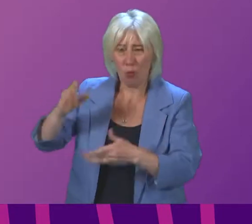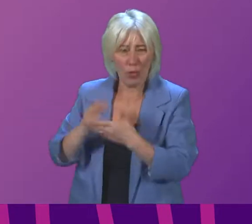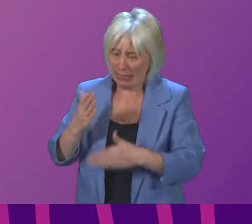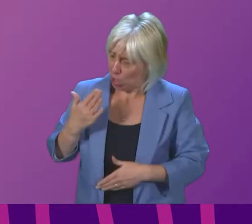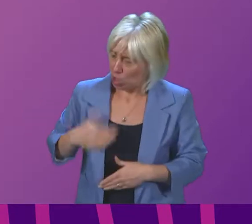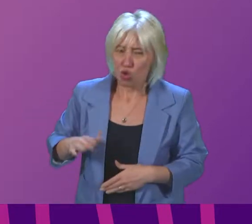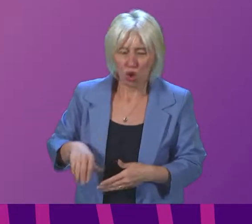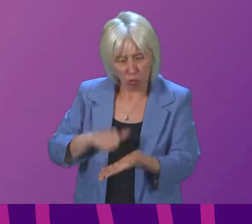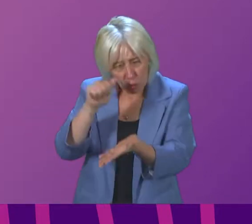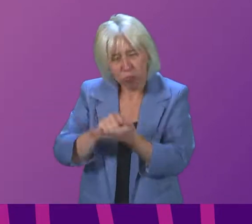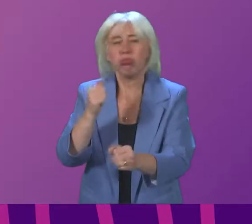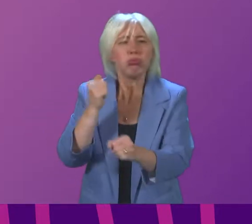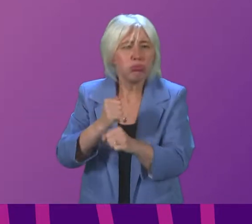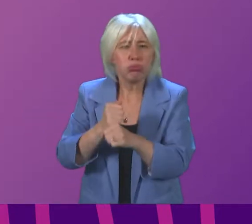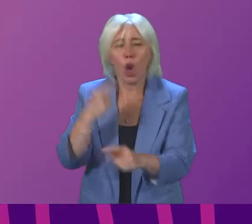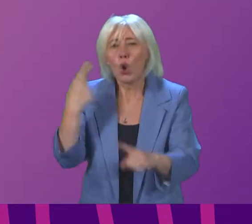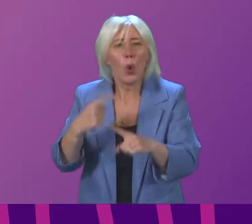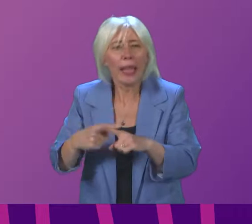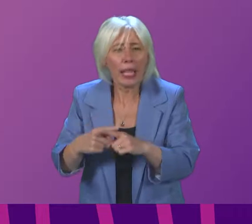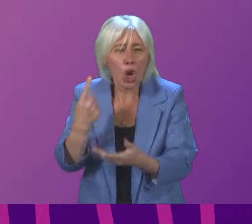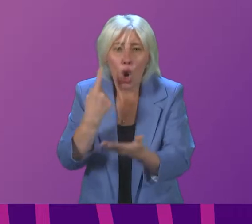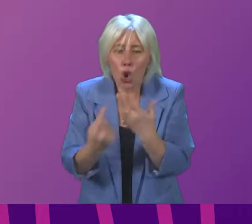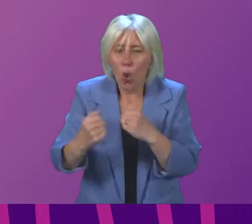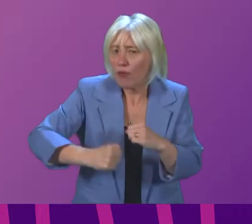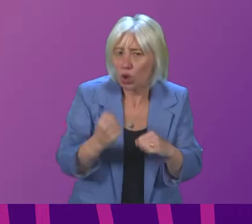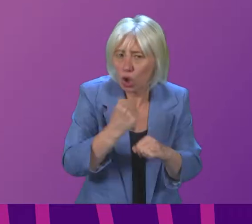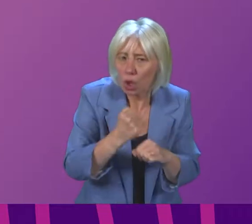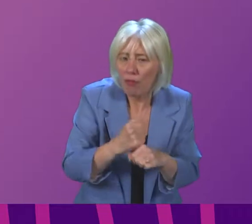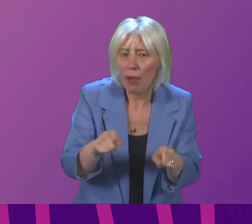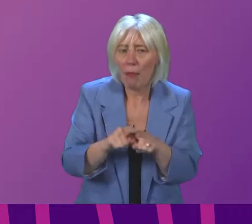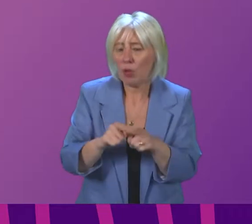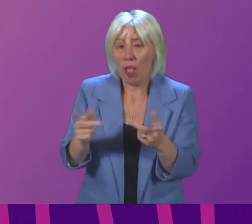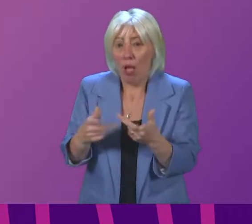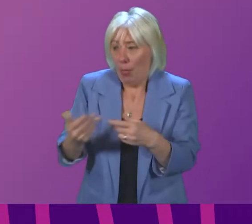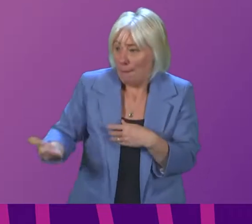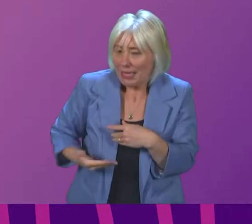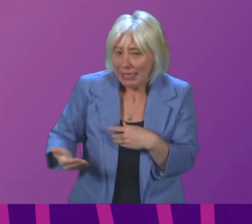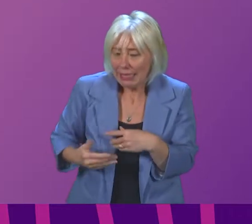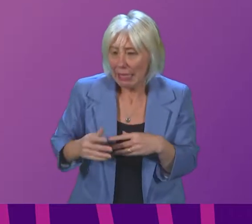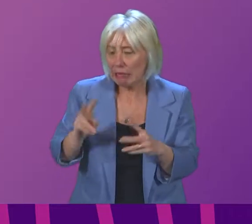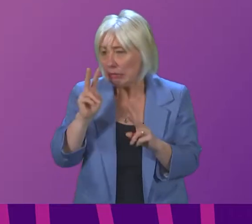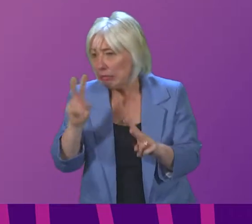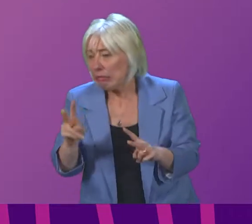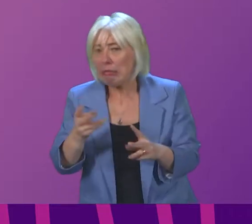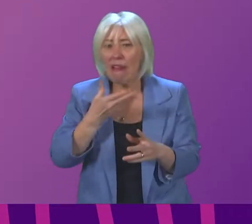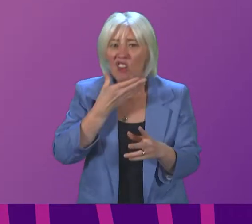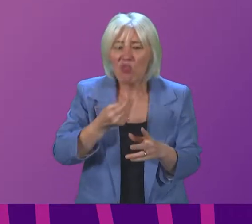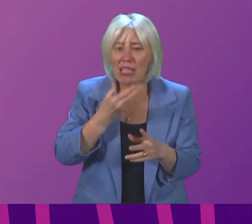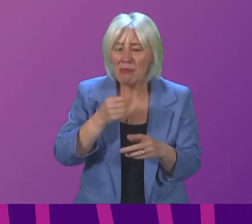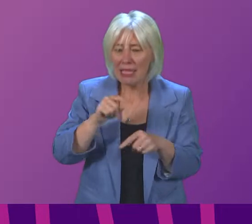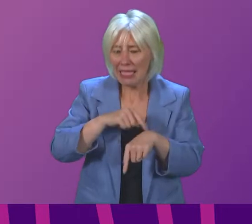from Westminster and quickly not only for the Scottish Government but also for those businesses who are facing a festive period